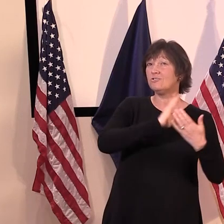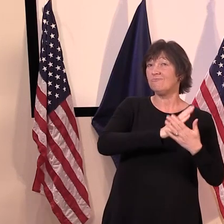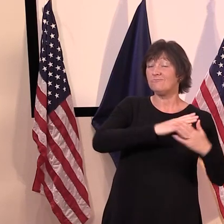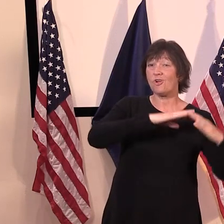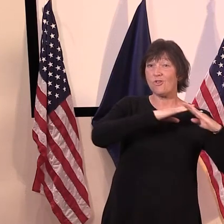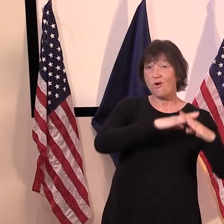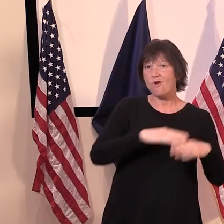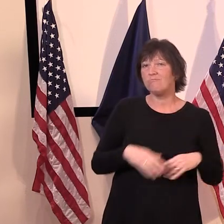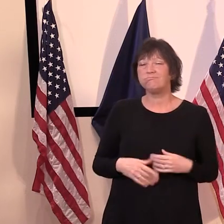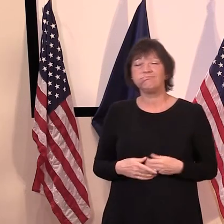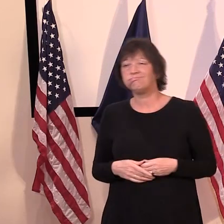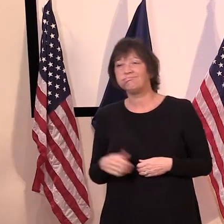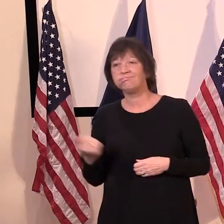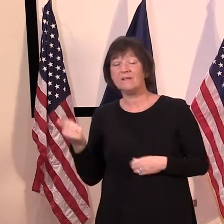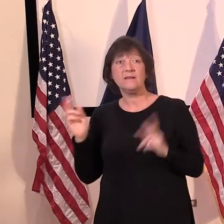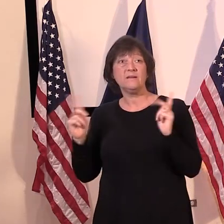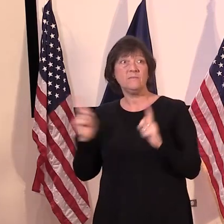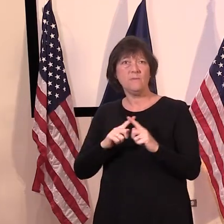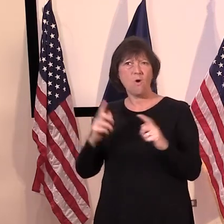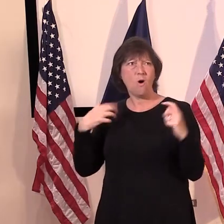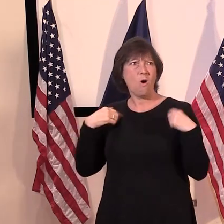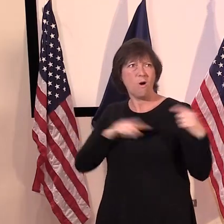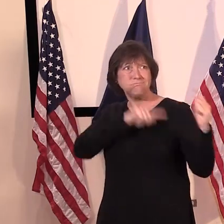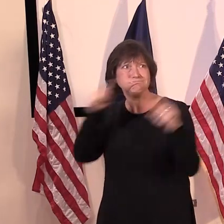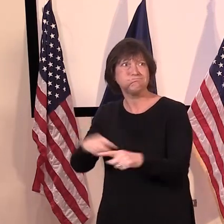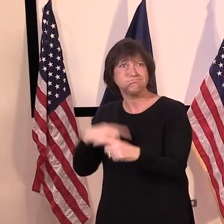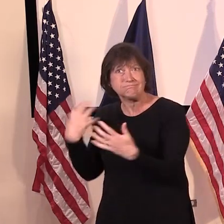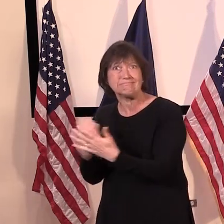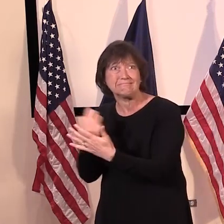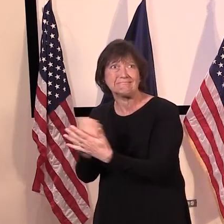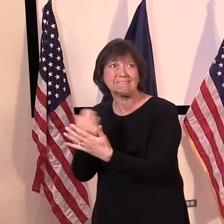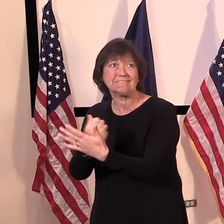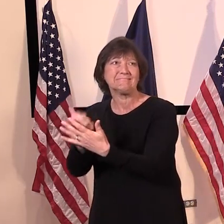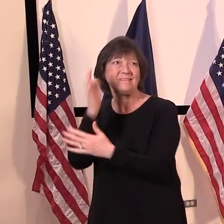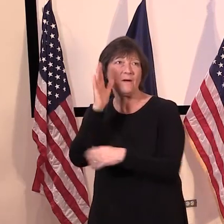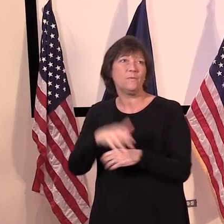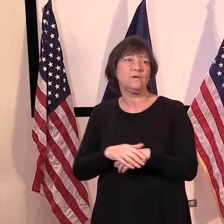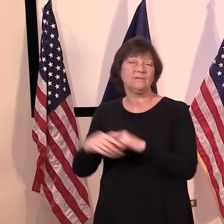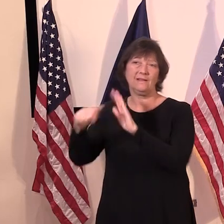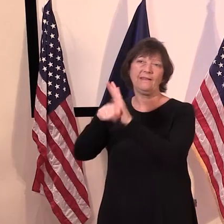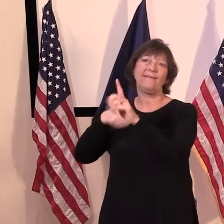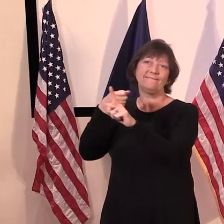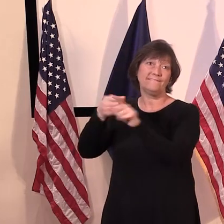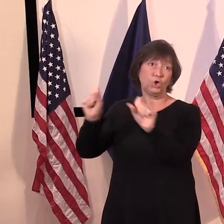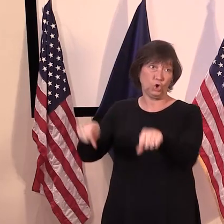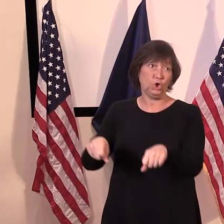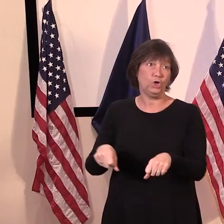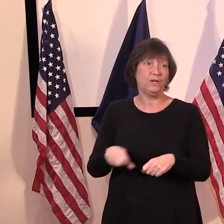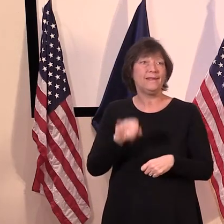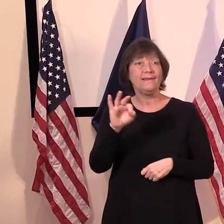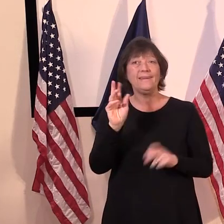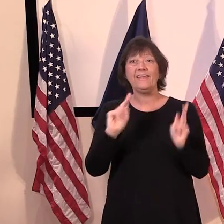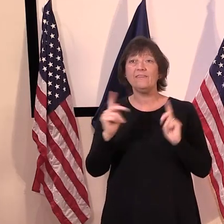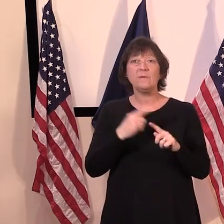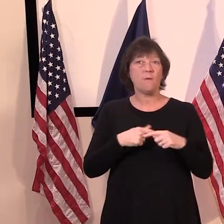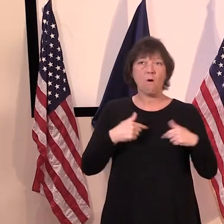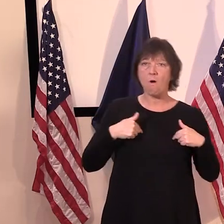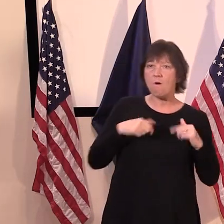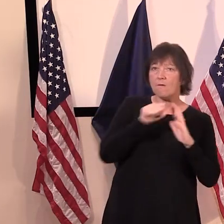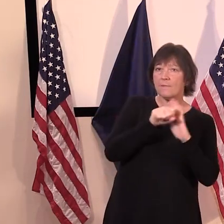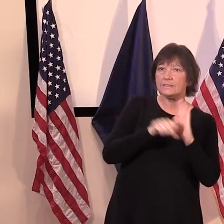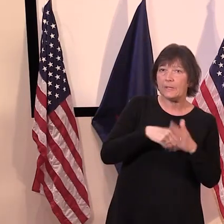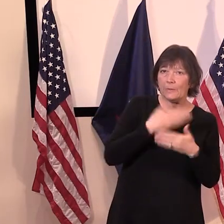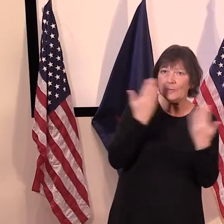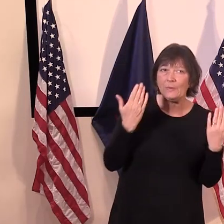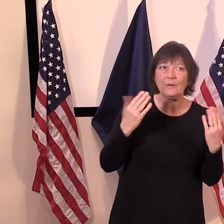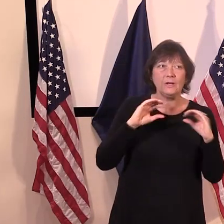and could, uh, impact them in an adverse way if, uh, if we're to open up and a lot of people from Connecticut and, uh,